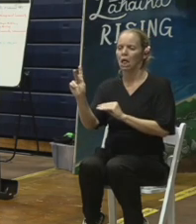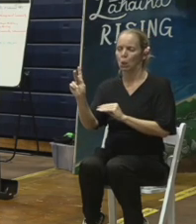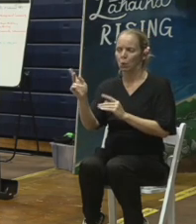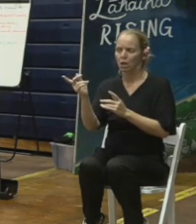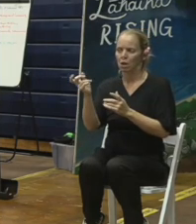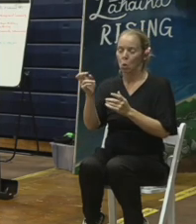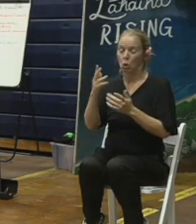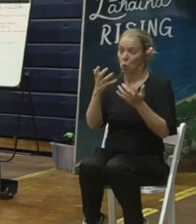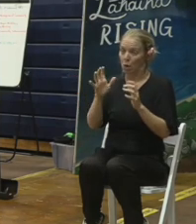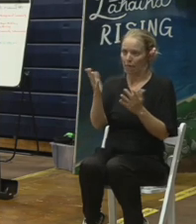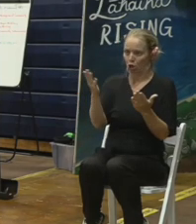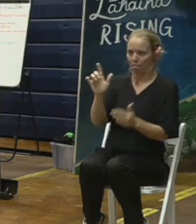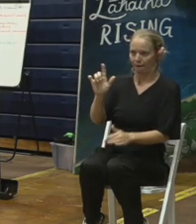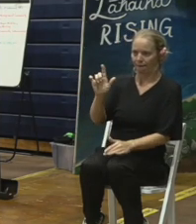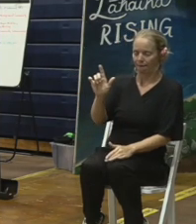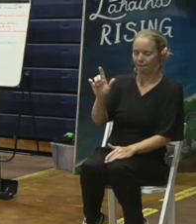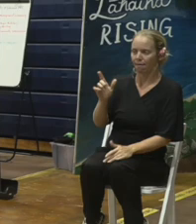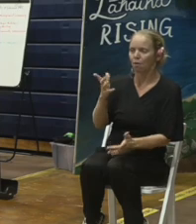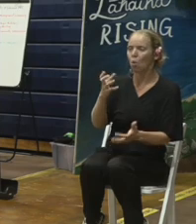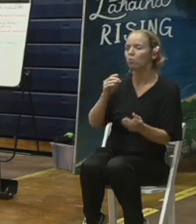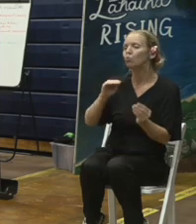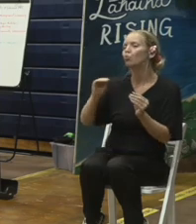sure and then